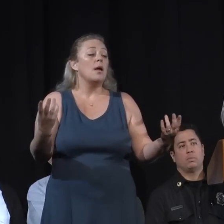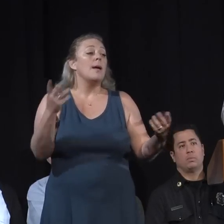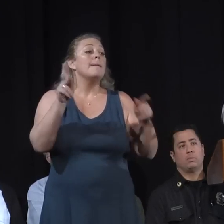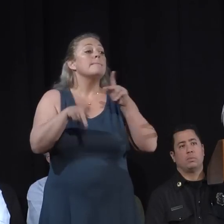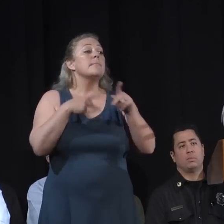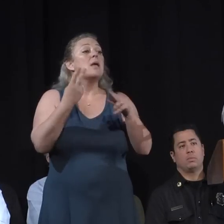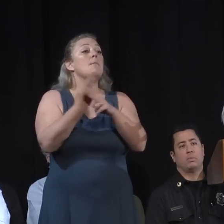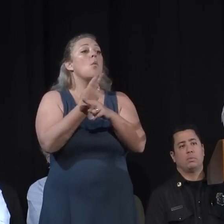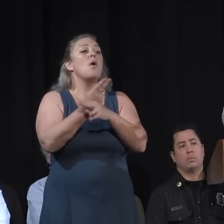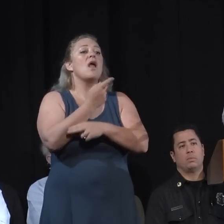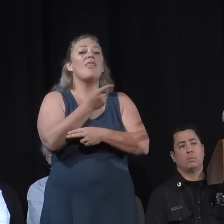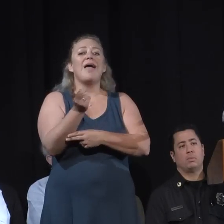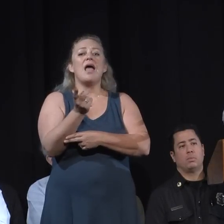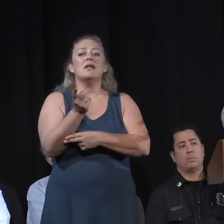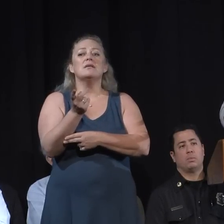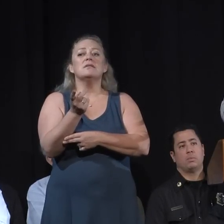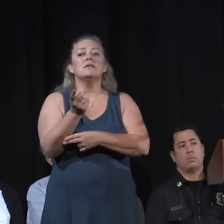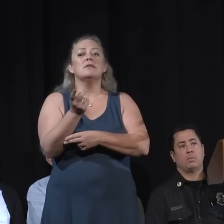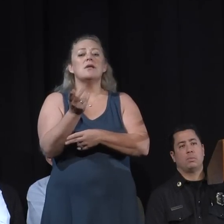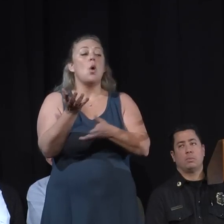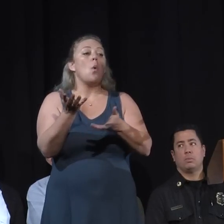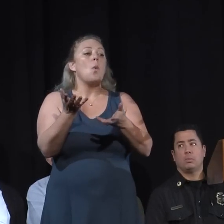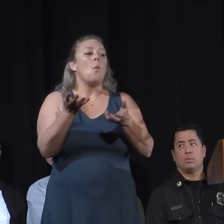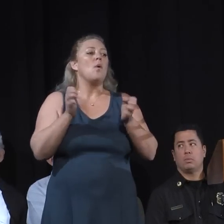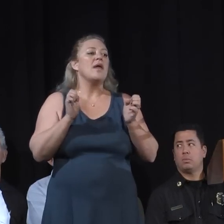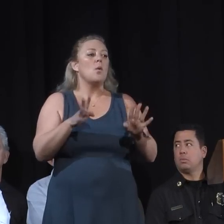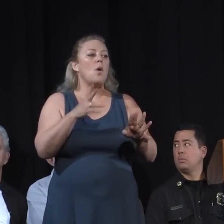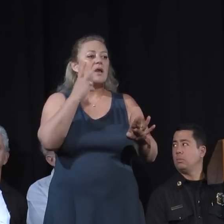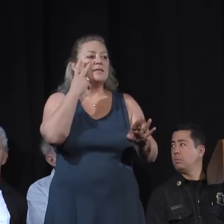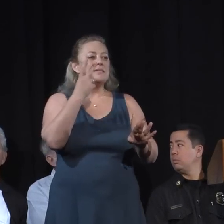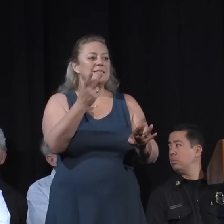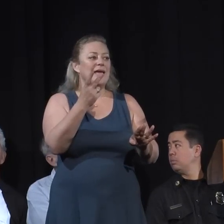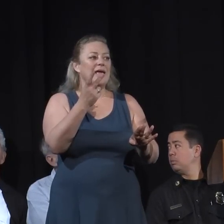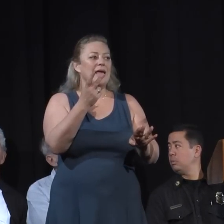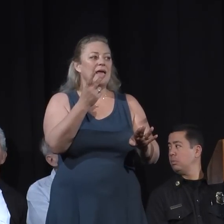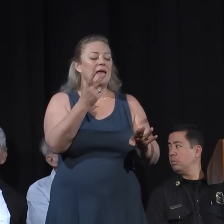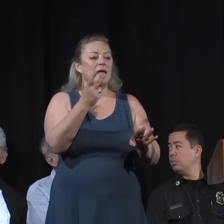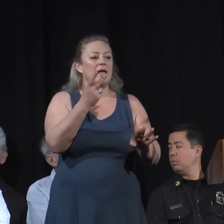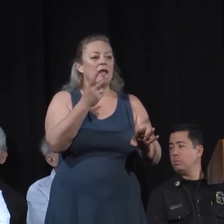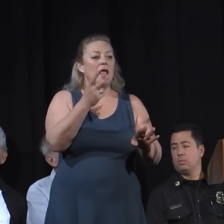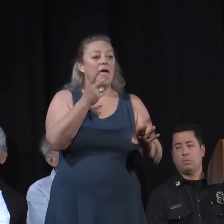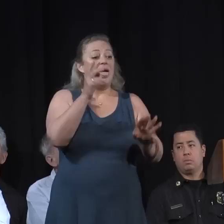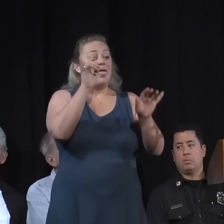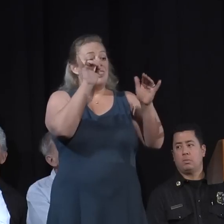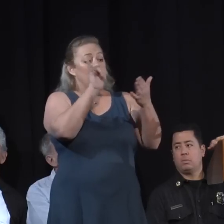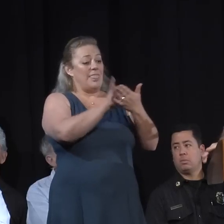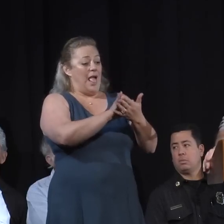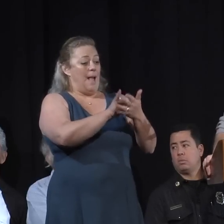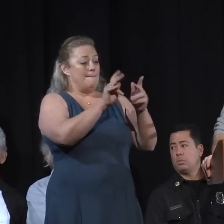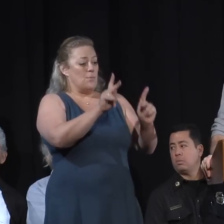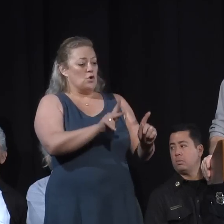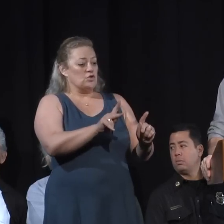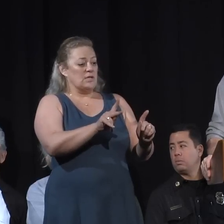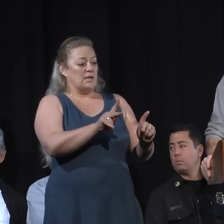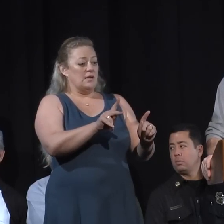who we do not want to see infecting others. So they protect in the other direction.